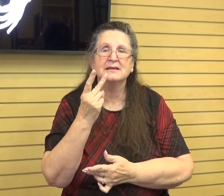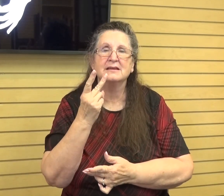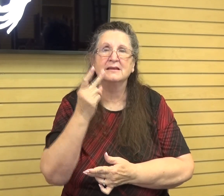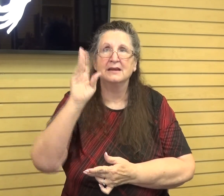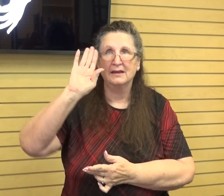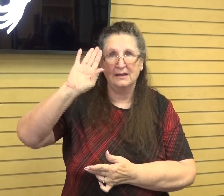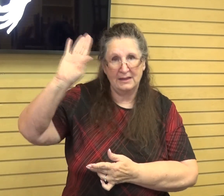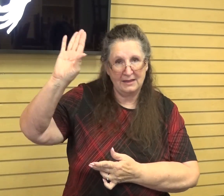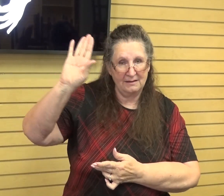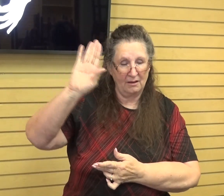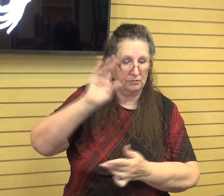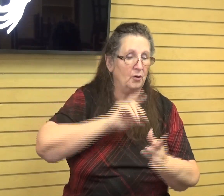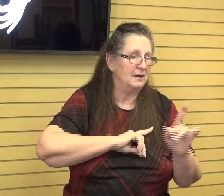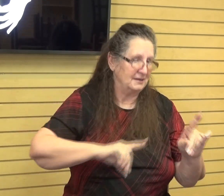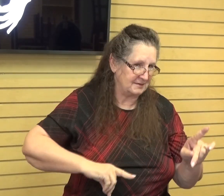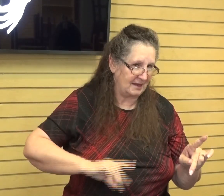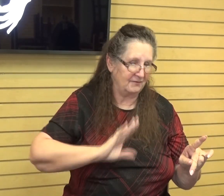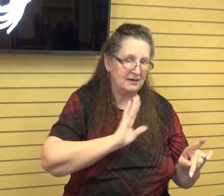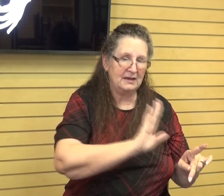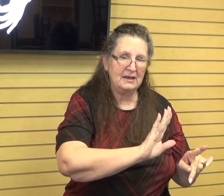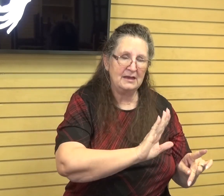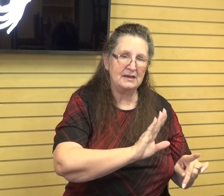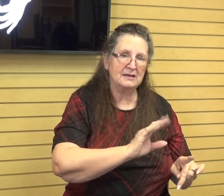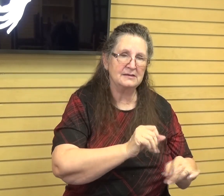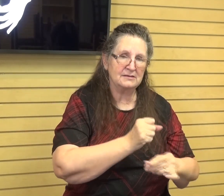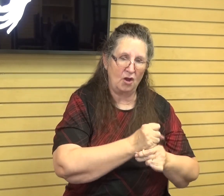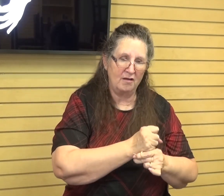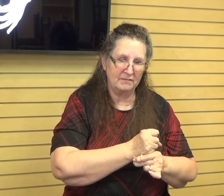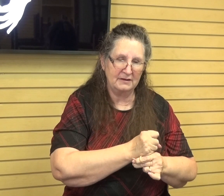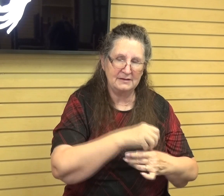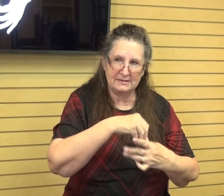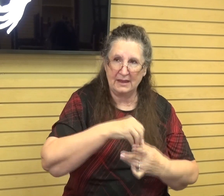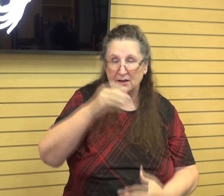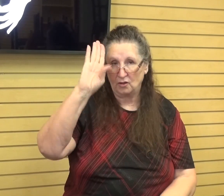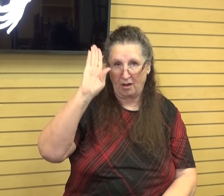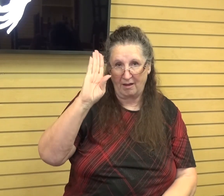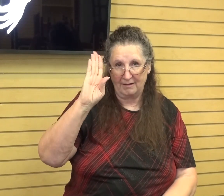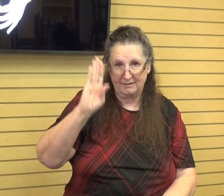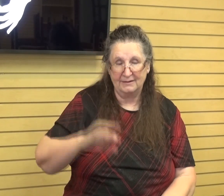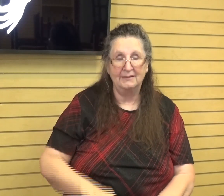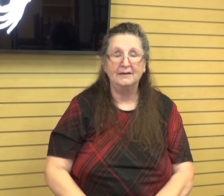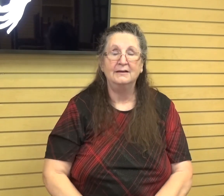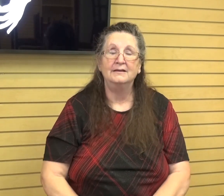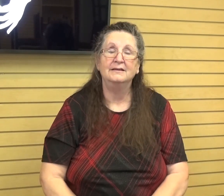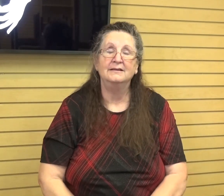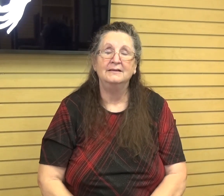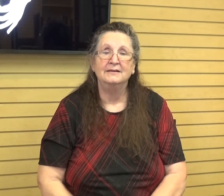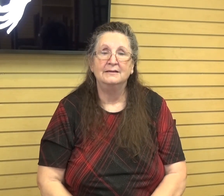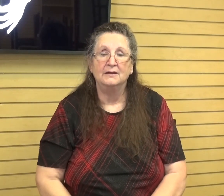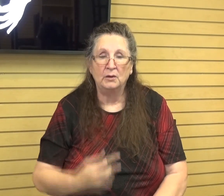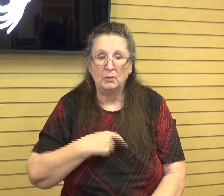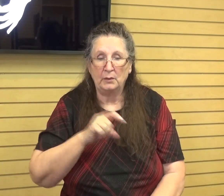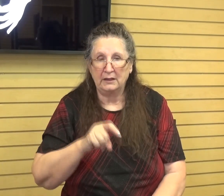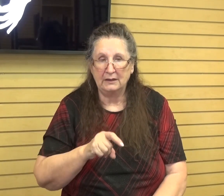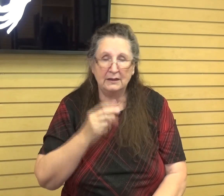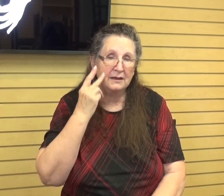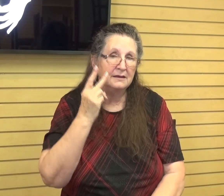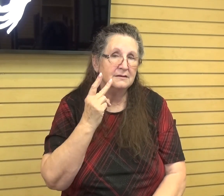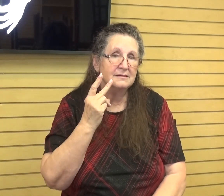David's personal confidence in God, and we need to see our